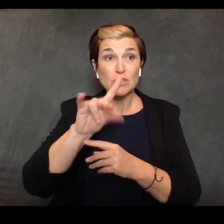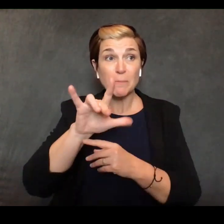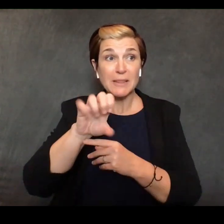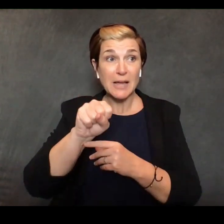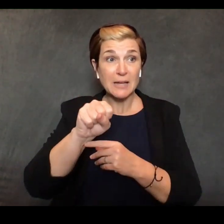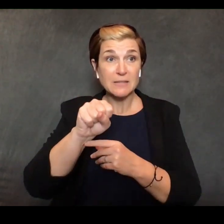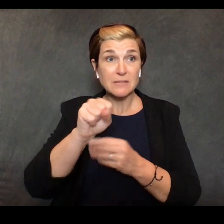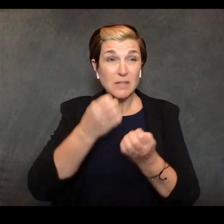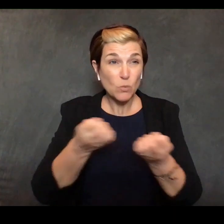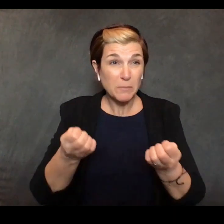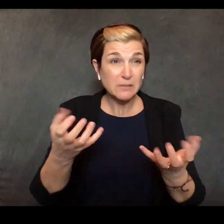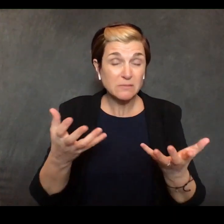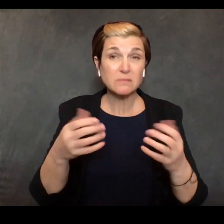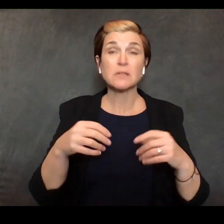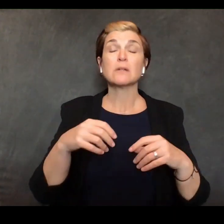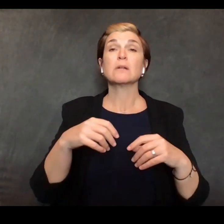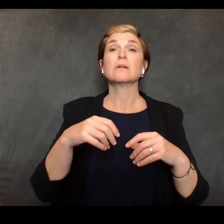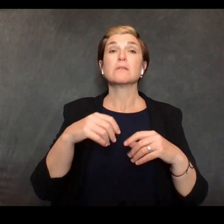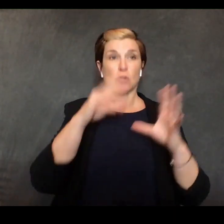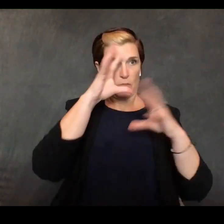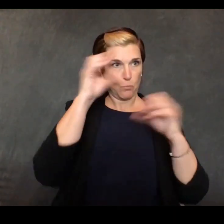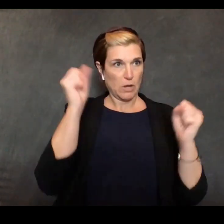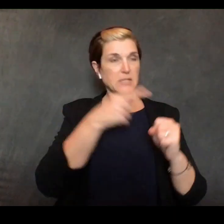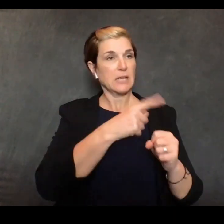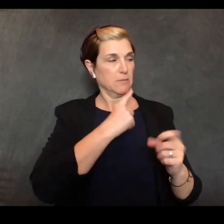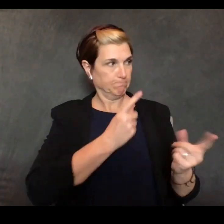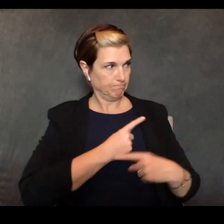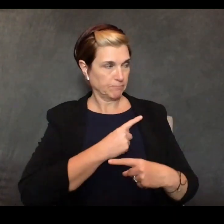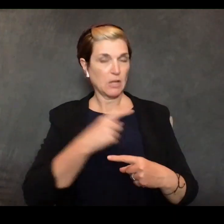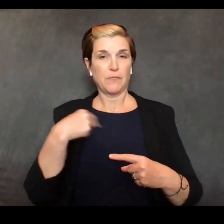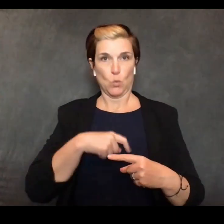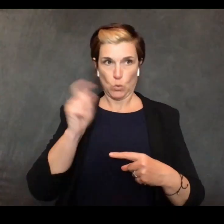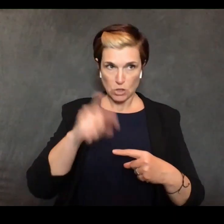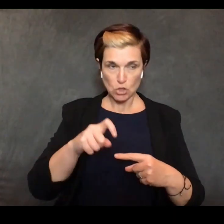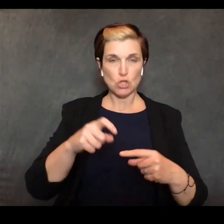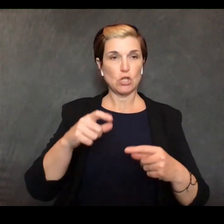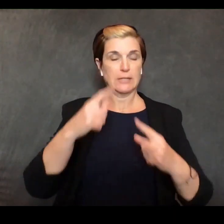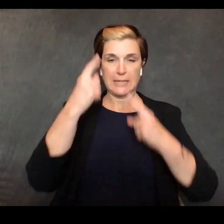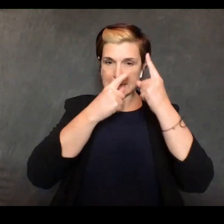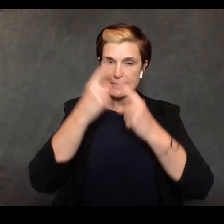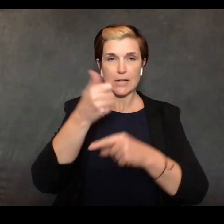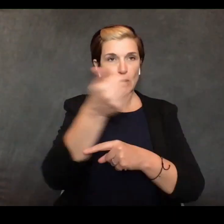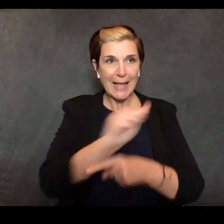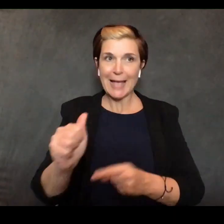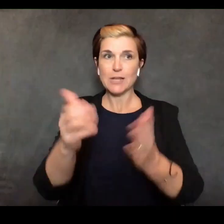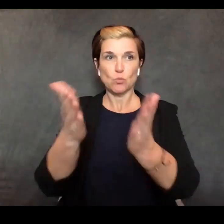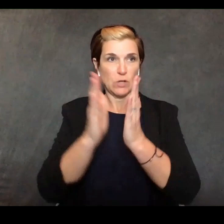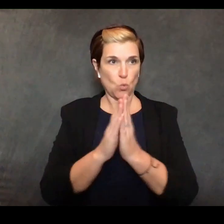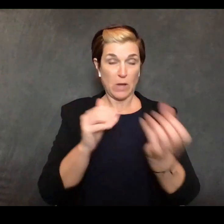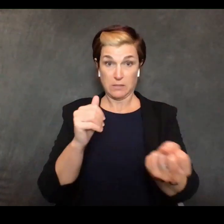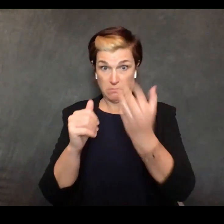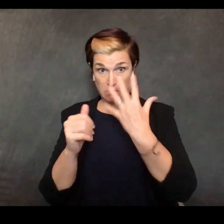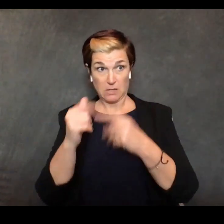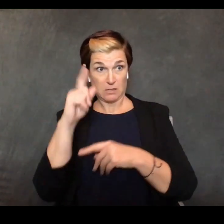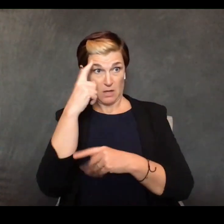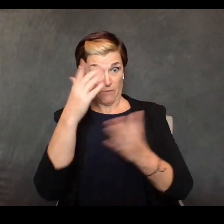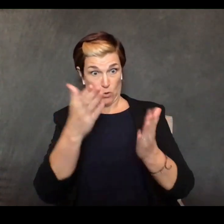uh... to evaluate make available and to consider every every request from governors for either field hospitals expanding